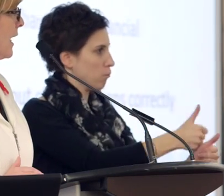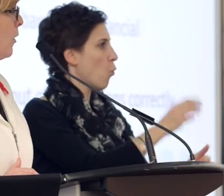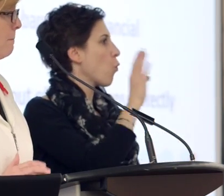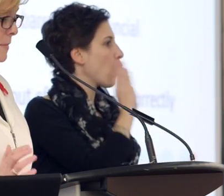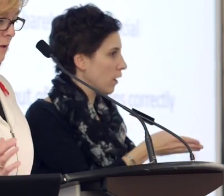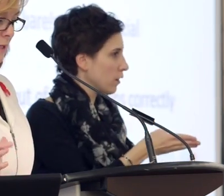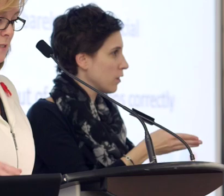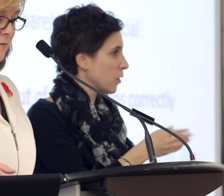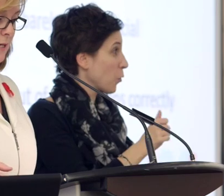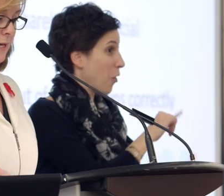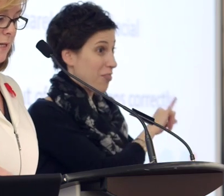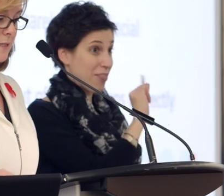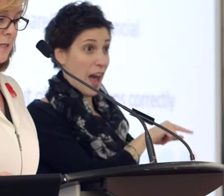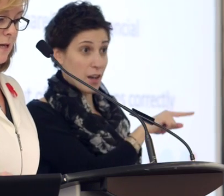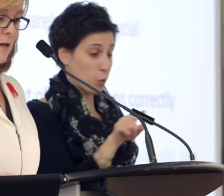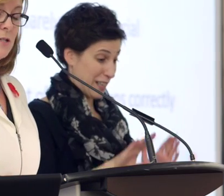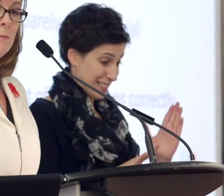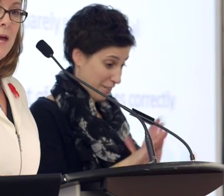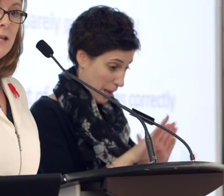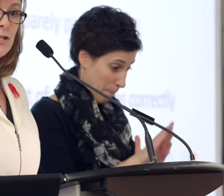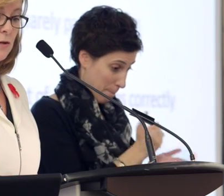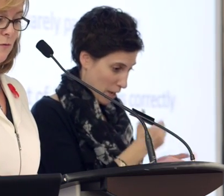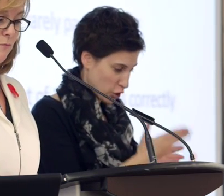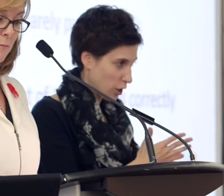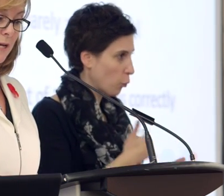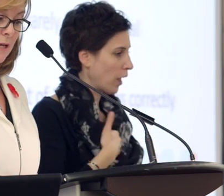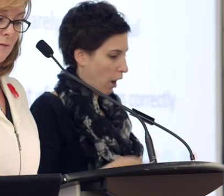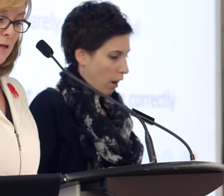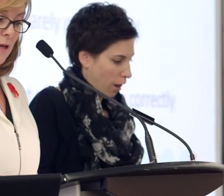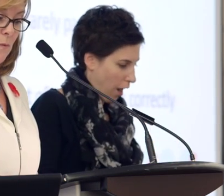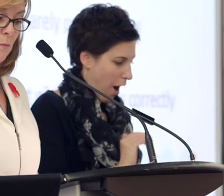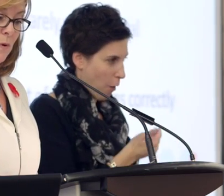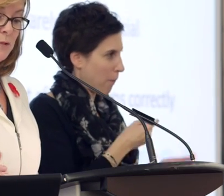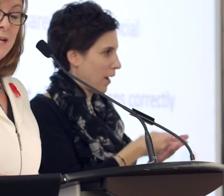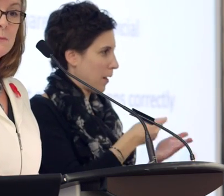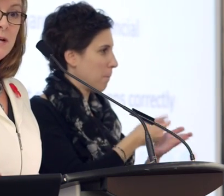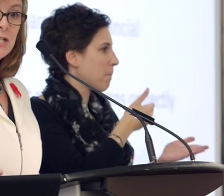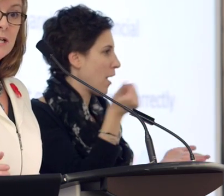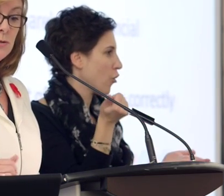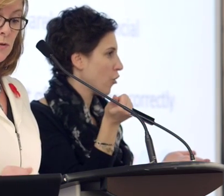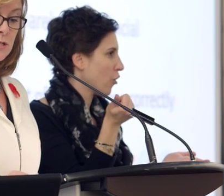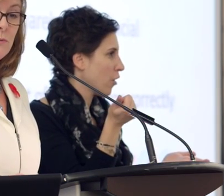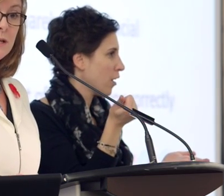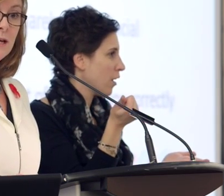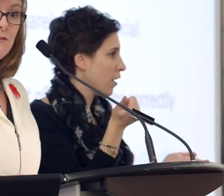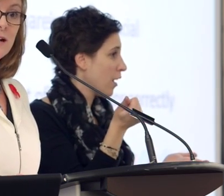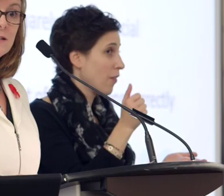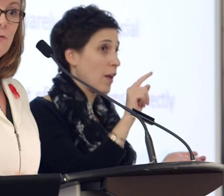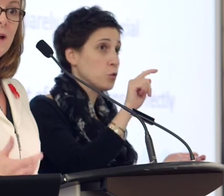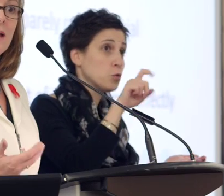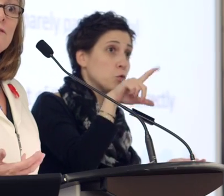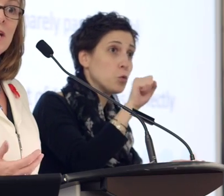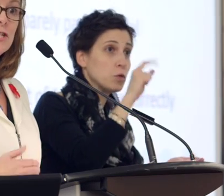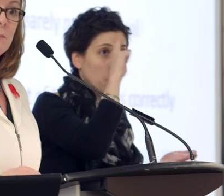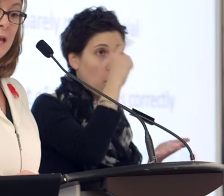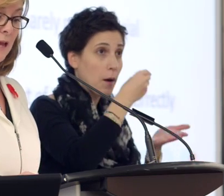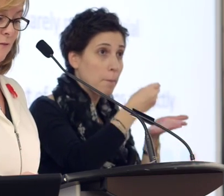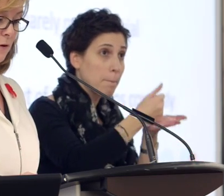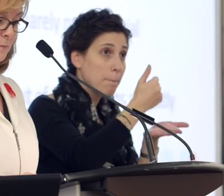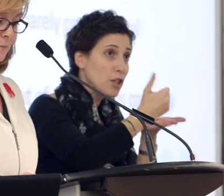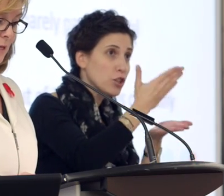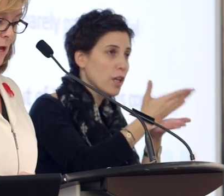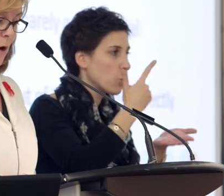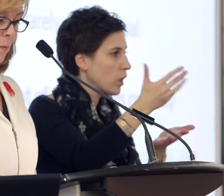budget can help millions of Canadians to manage their money, which makes budgeting tools a really effective way of changing